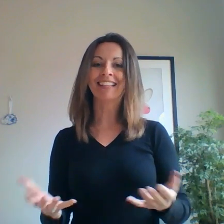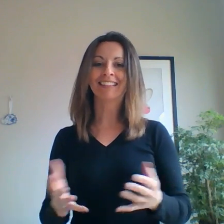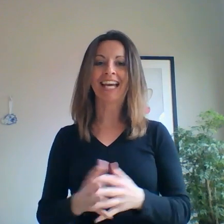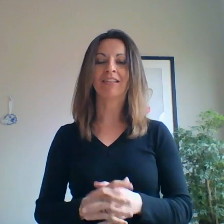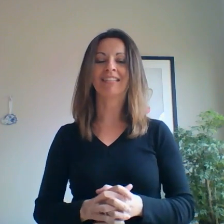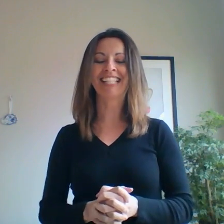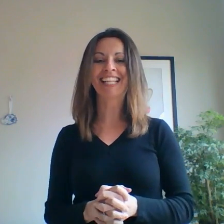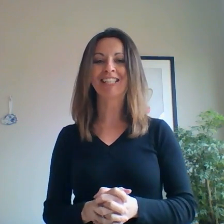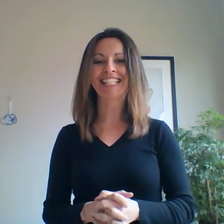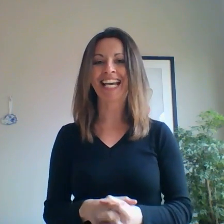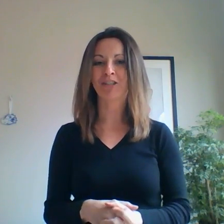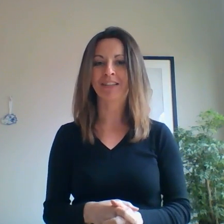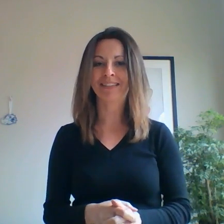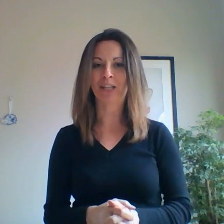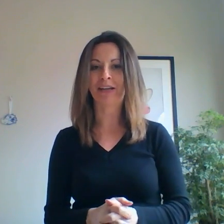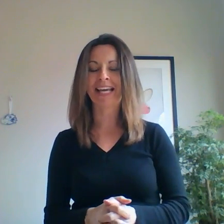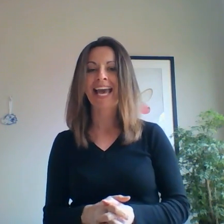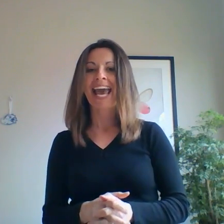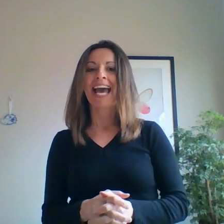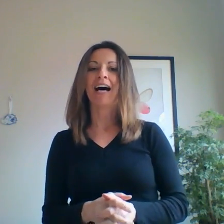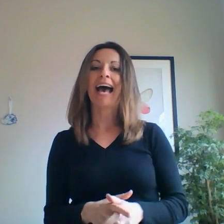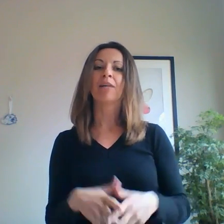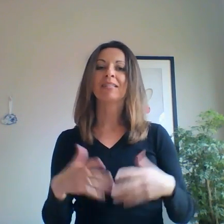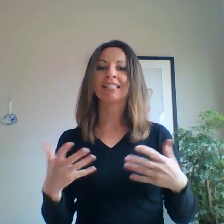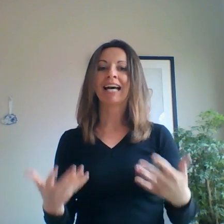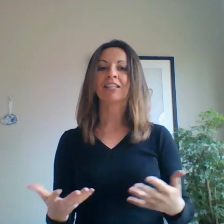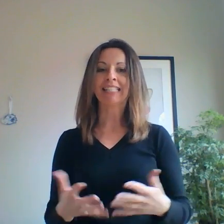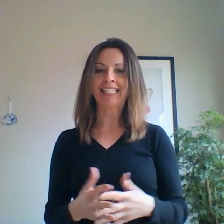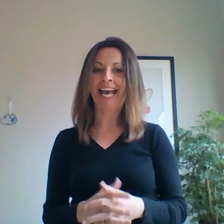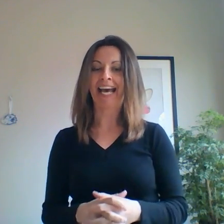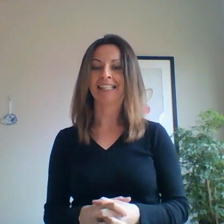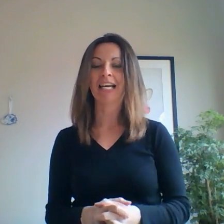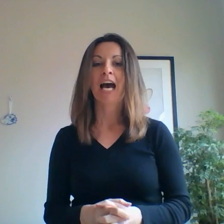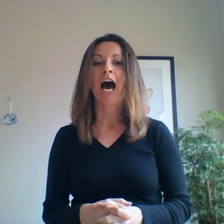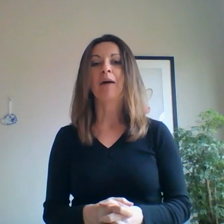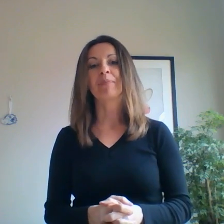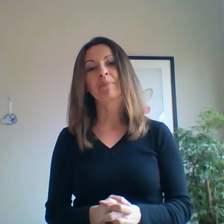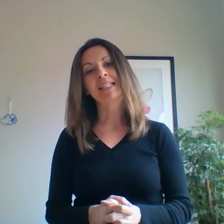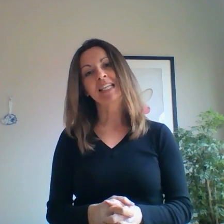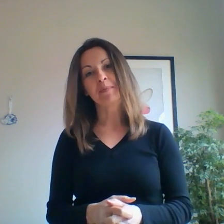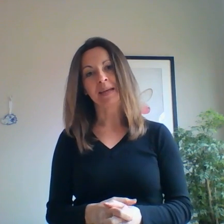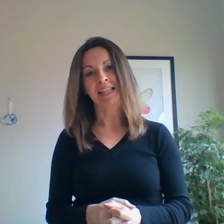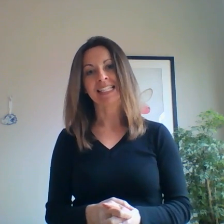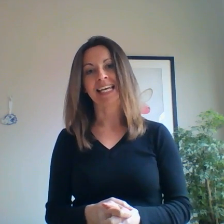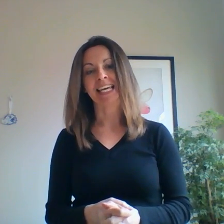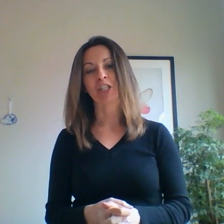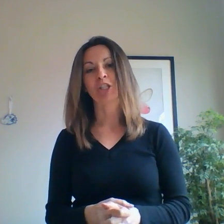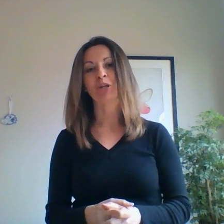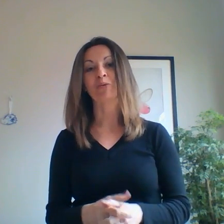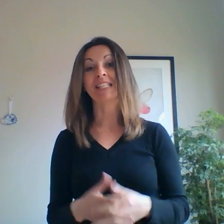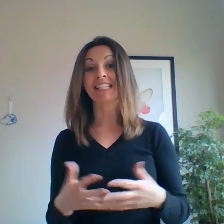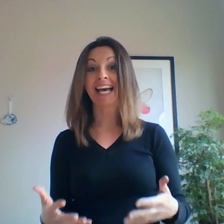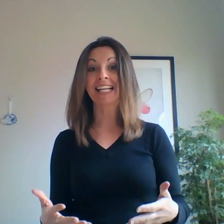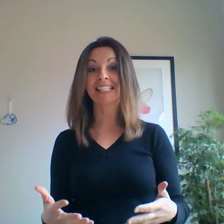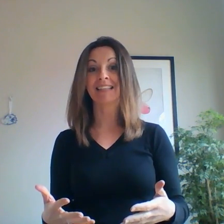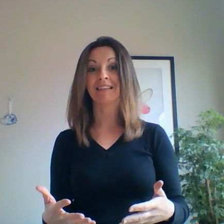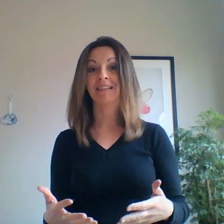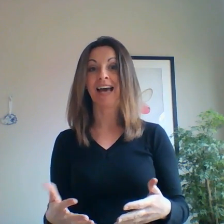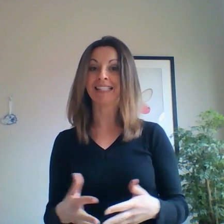detection theory helps us understand people's ability to detect a